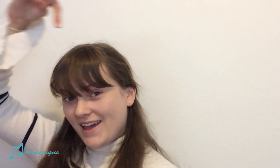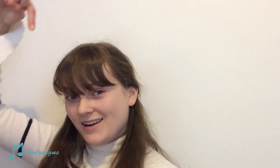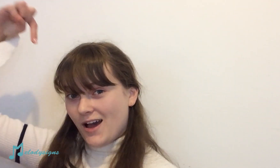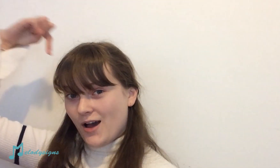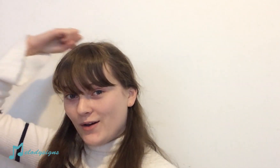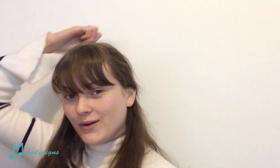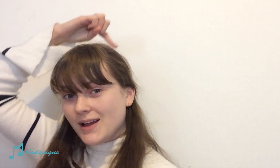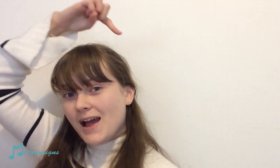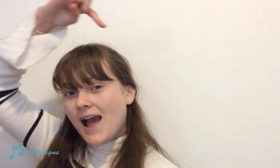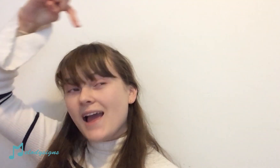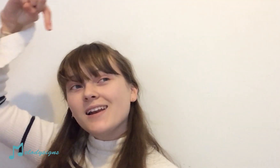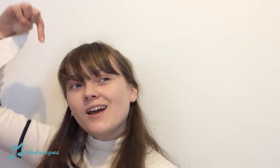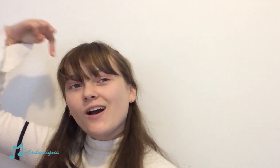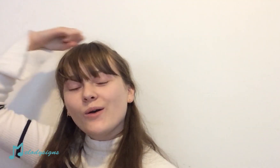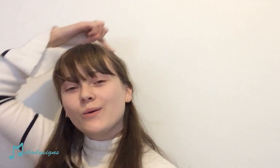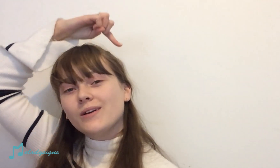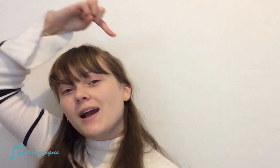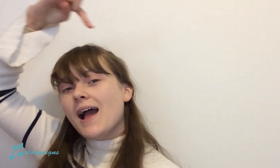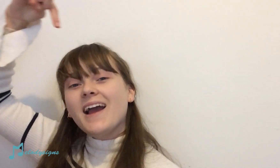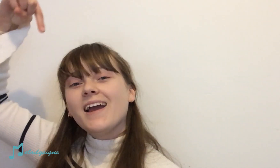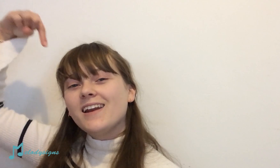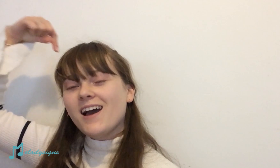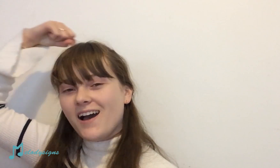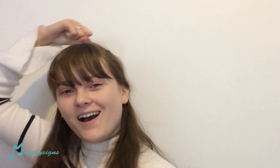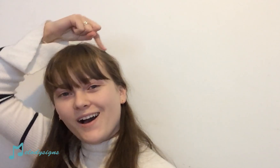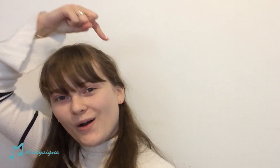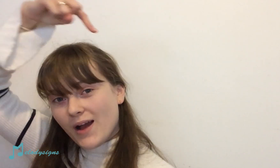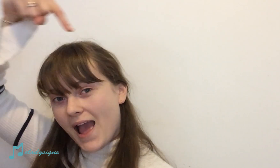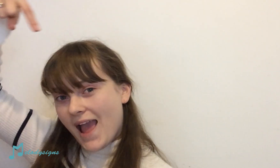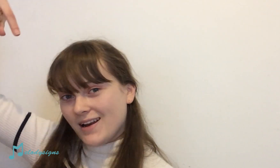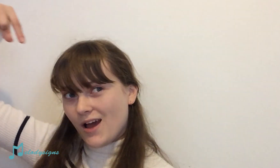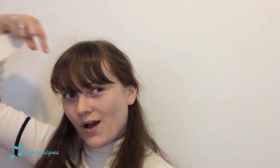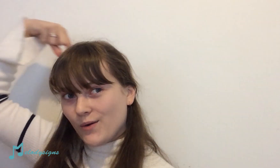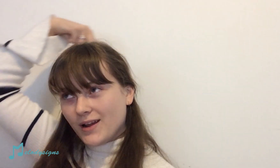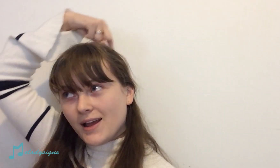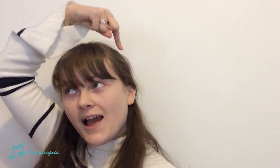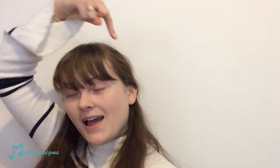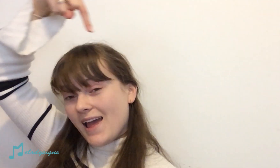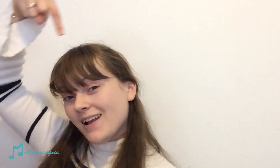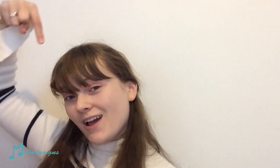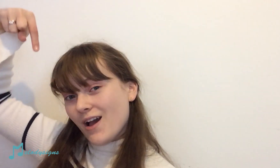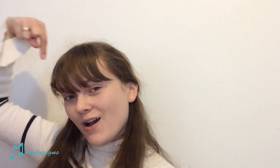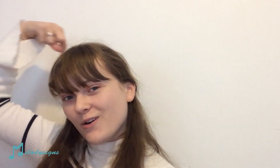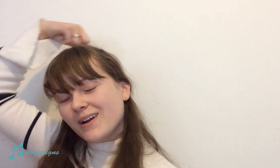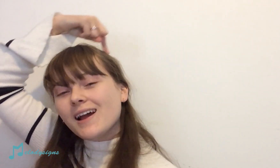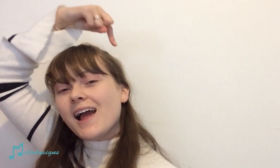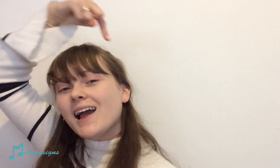halo, halo, your halo, halo You're your halo, halo, I can see your